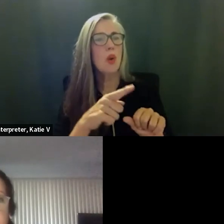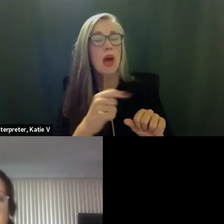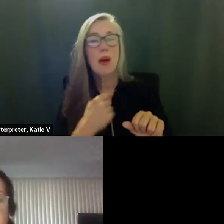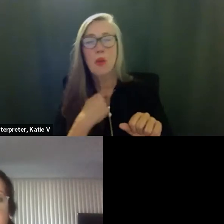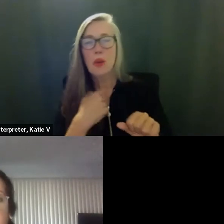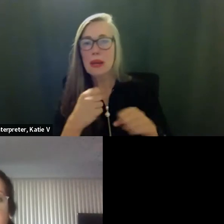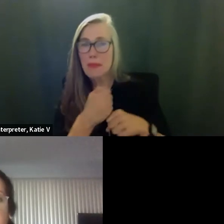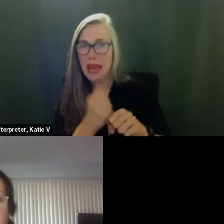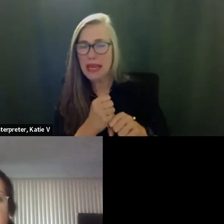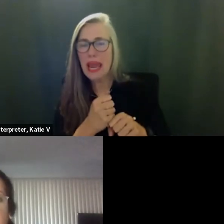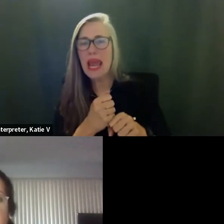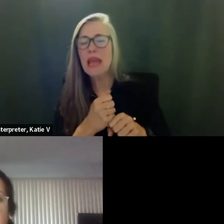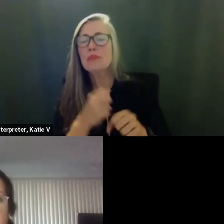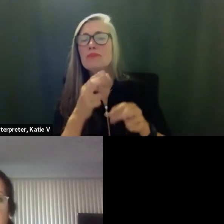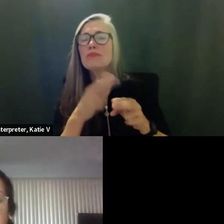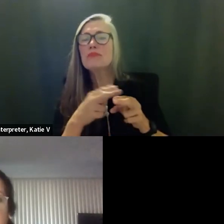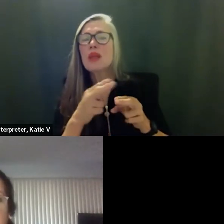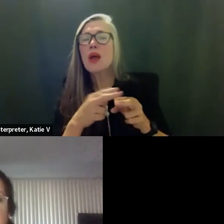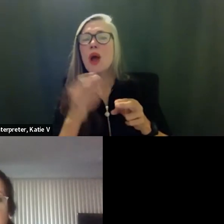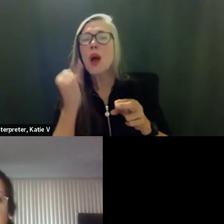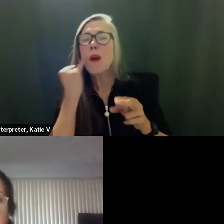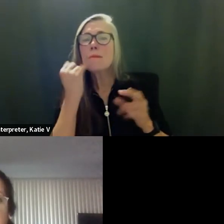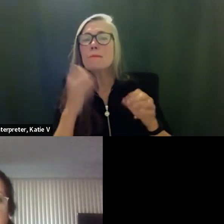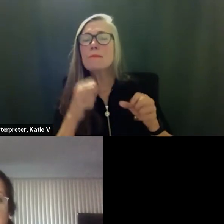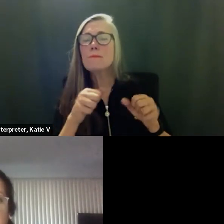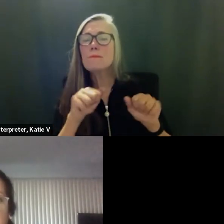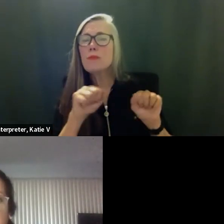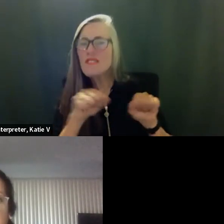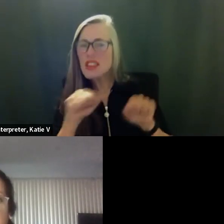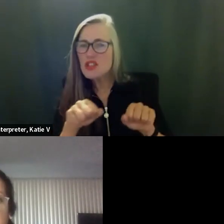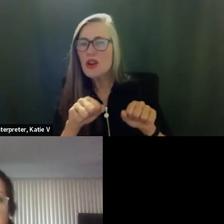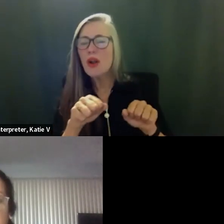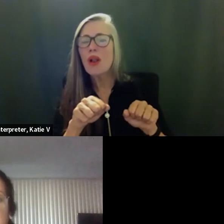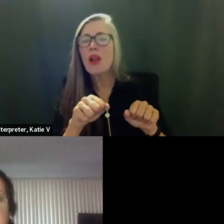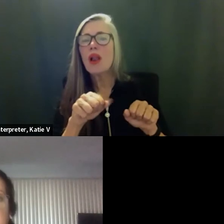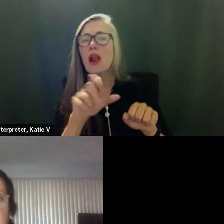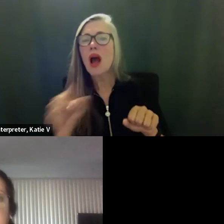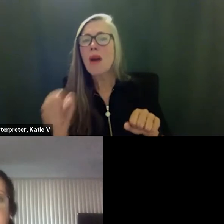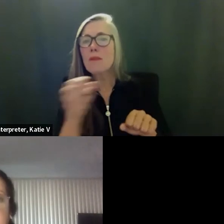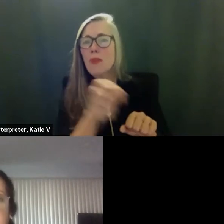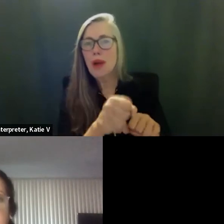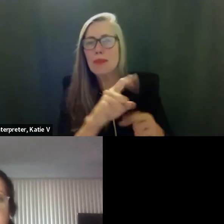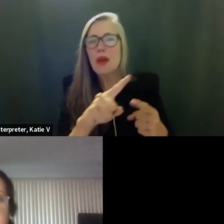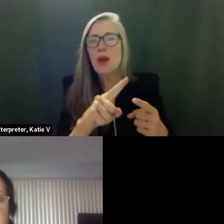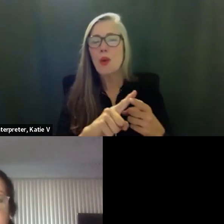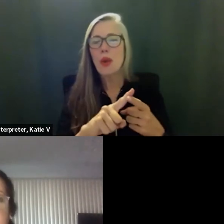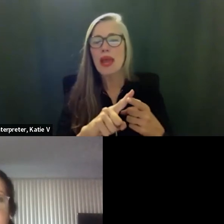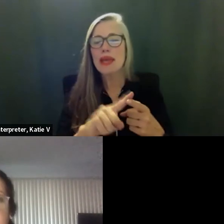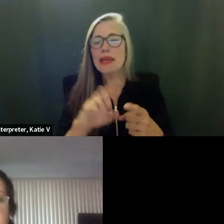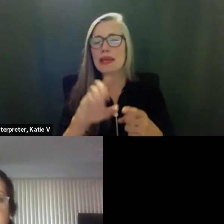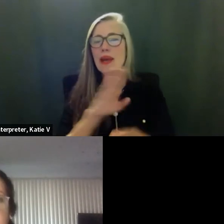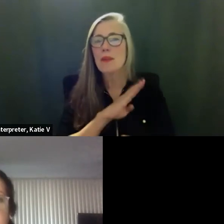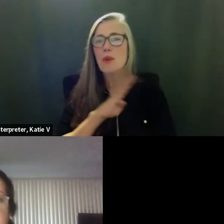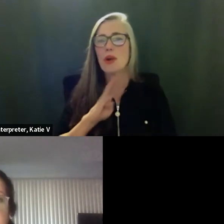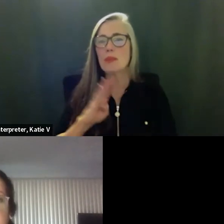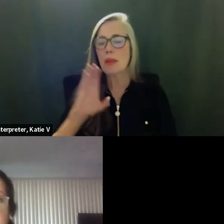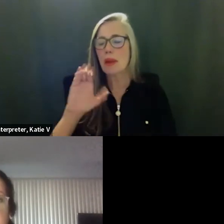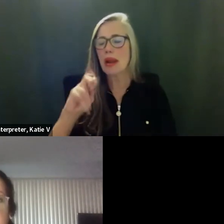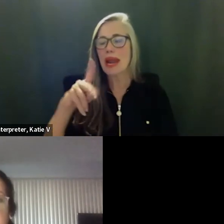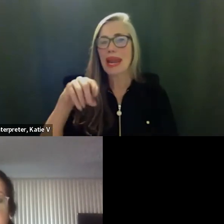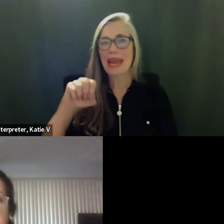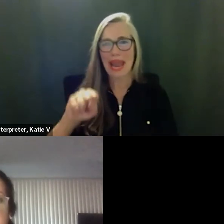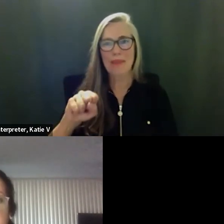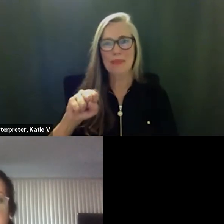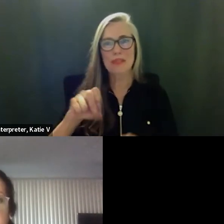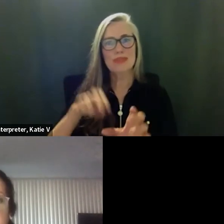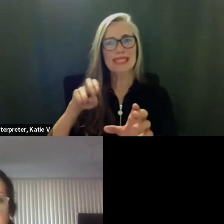appointment upon the resignation of uh trustee caps and that all candidates that apply